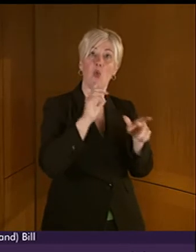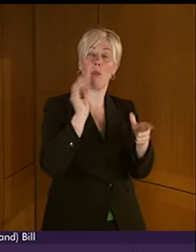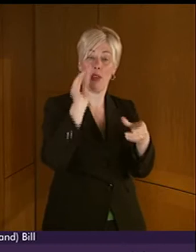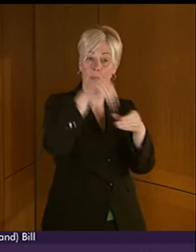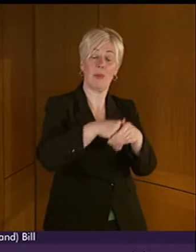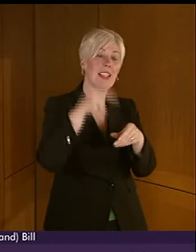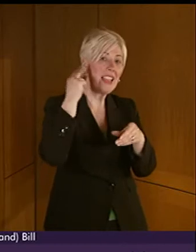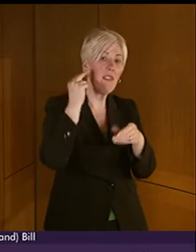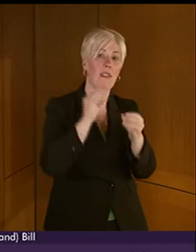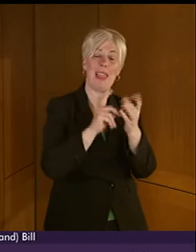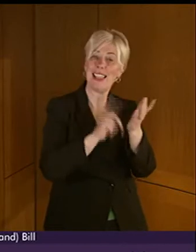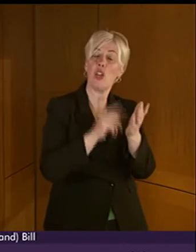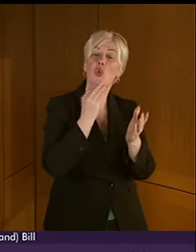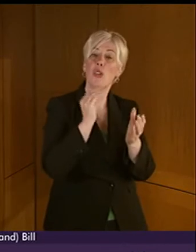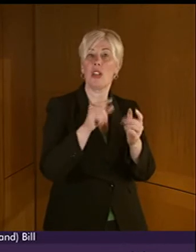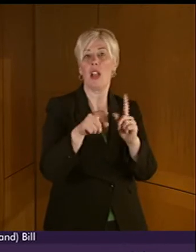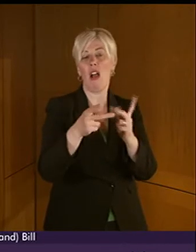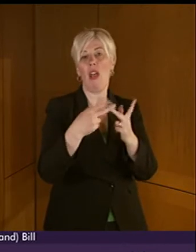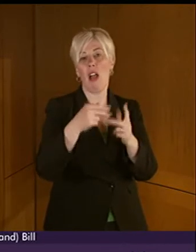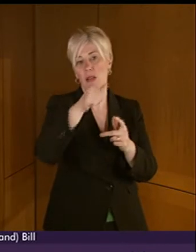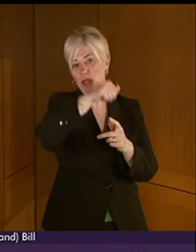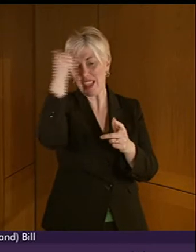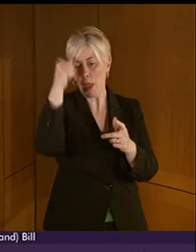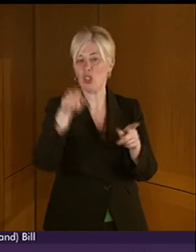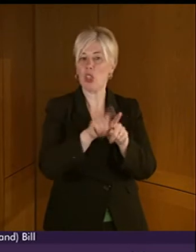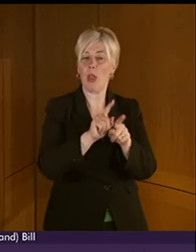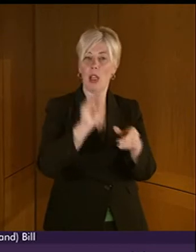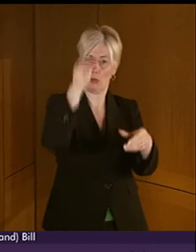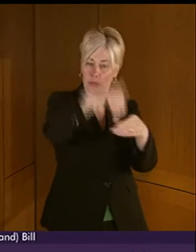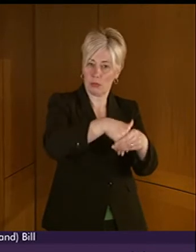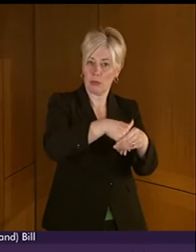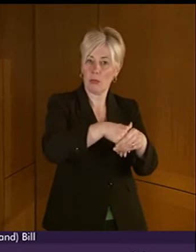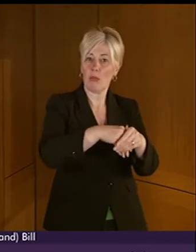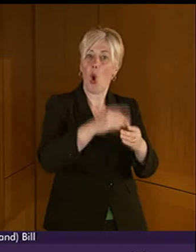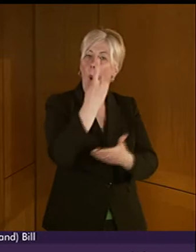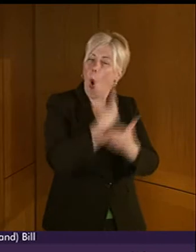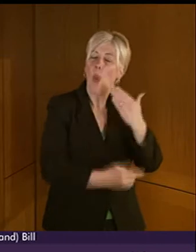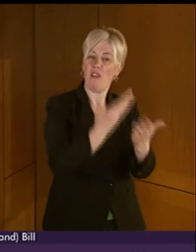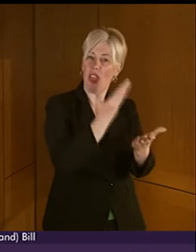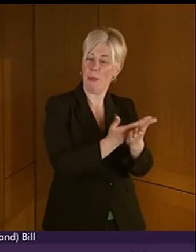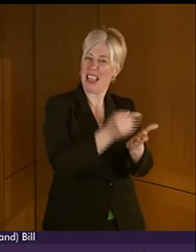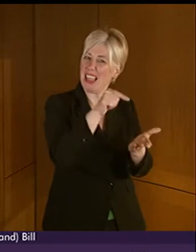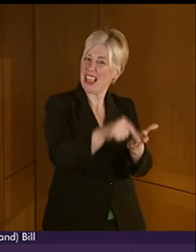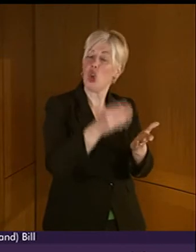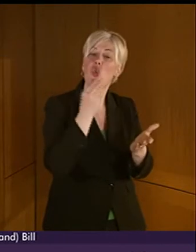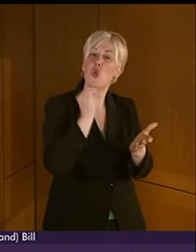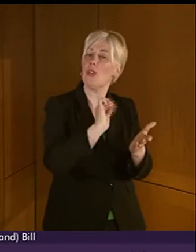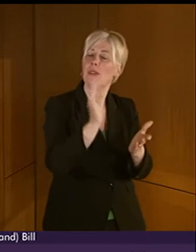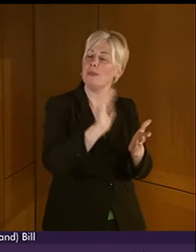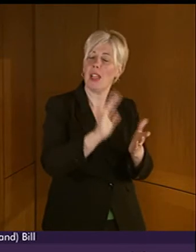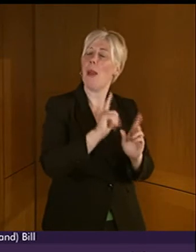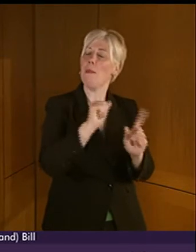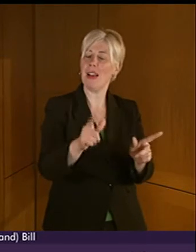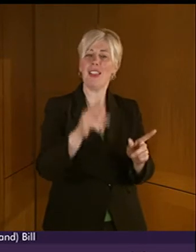the field. I believe that this group would be of use, not just for the explicit purposes of this Act, but in order to act as a conduit for the